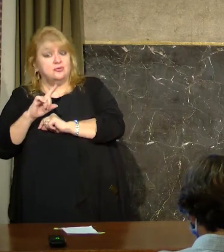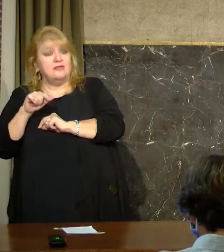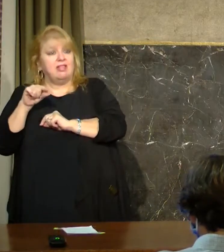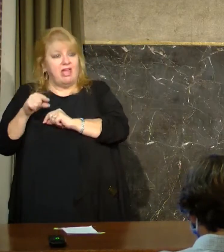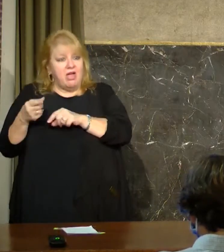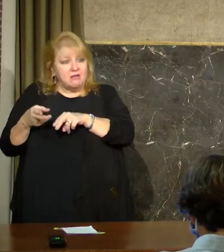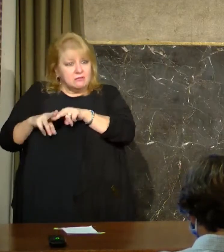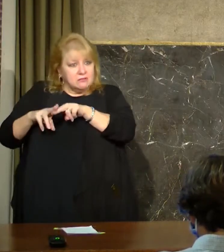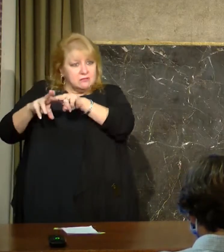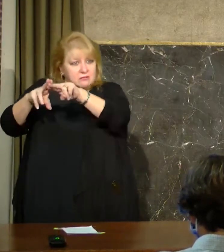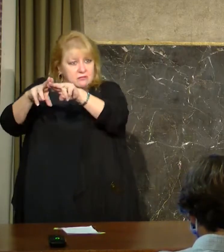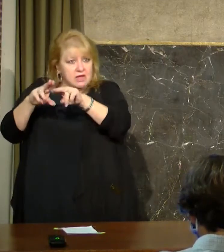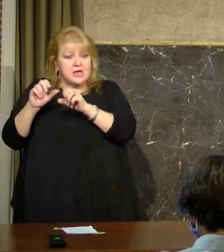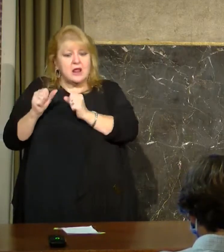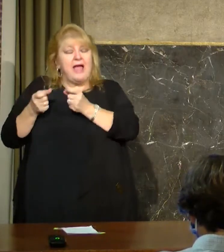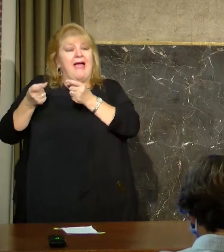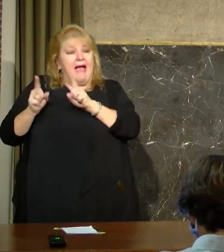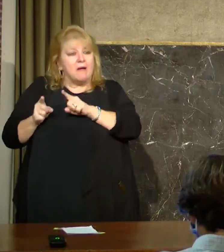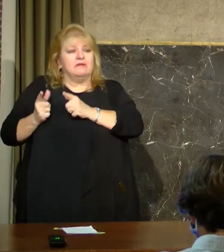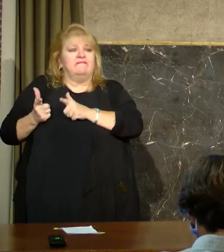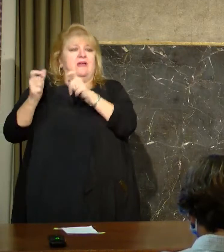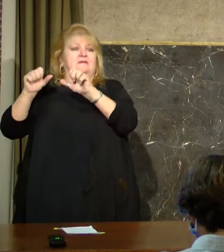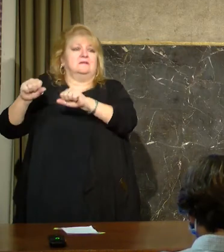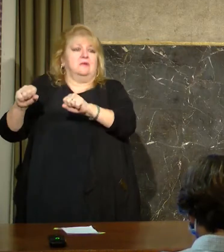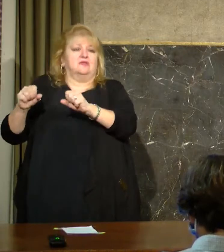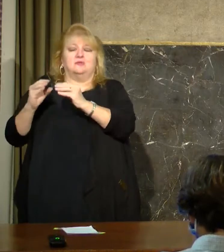as we possibly can.